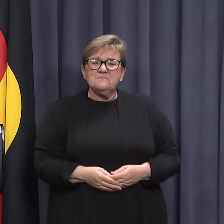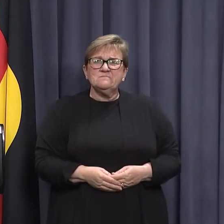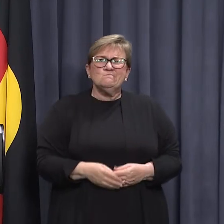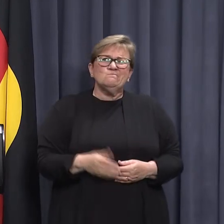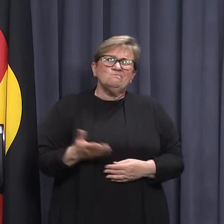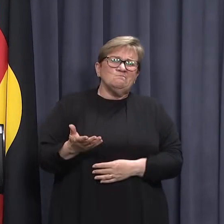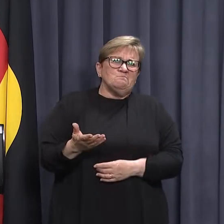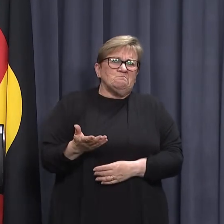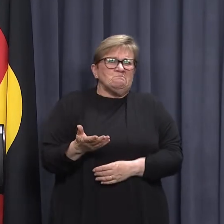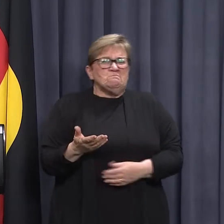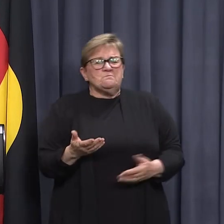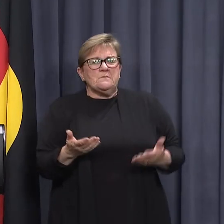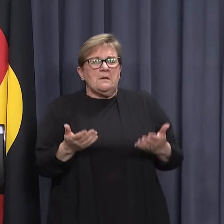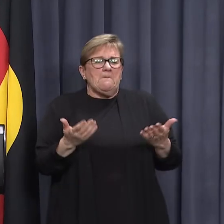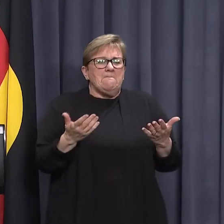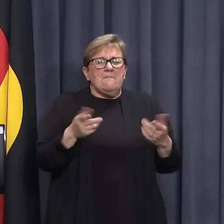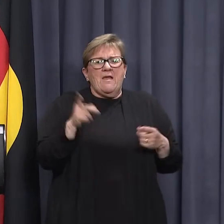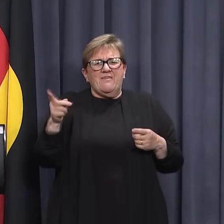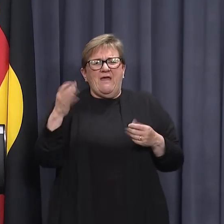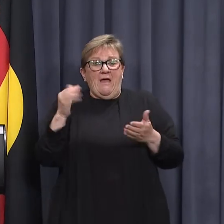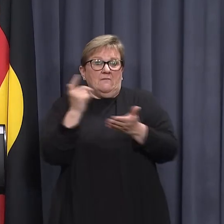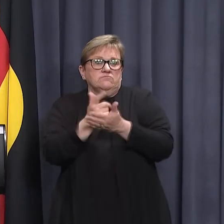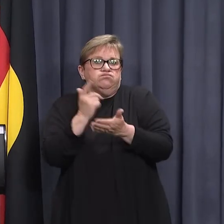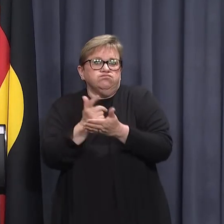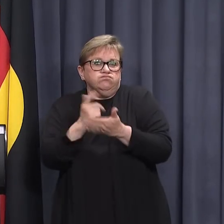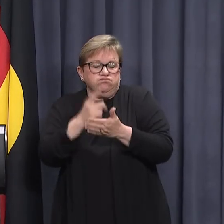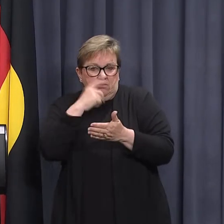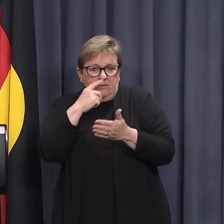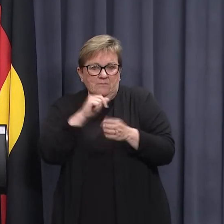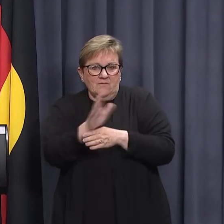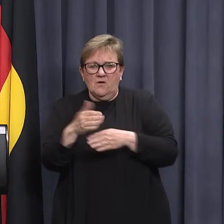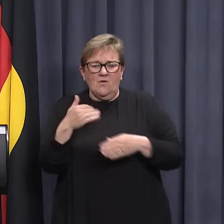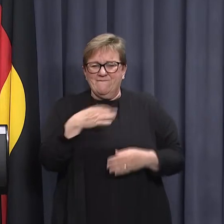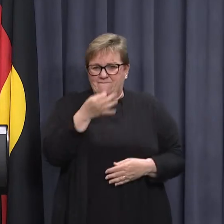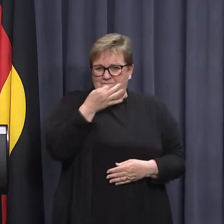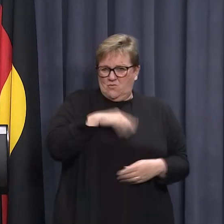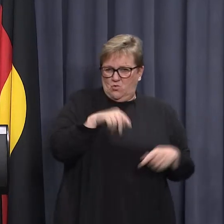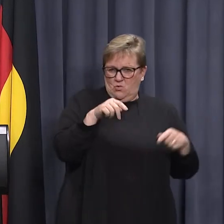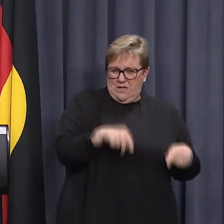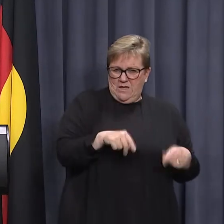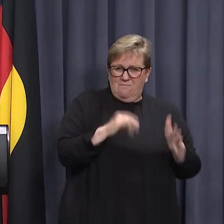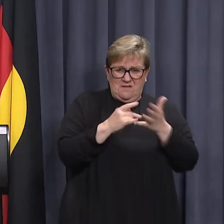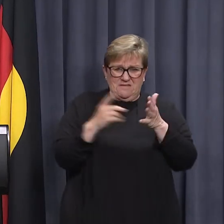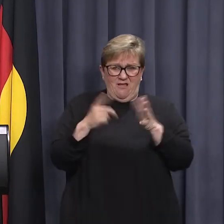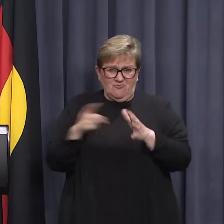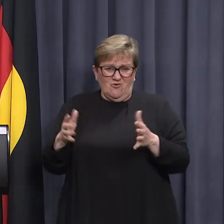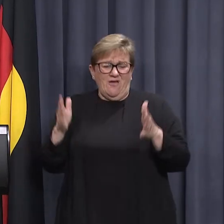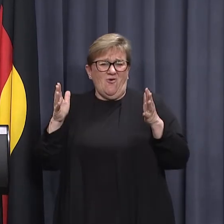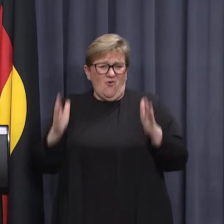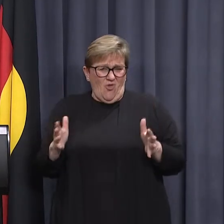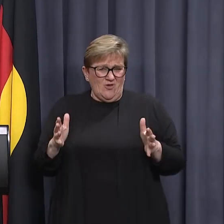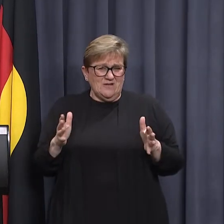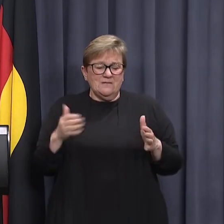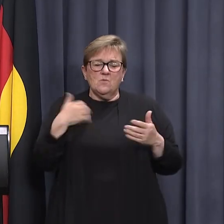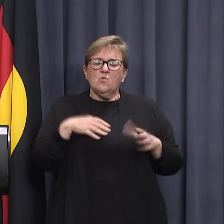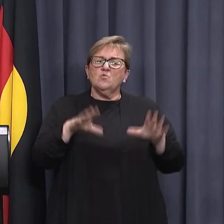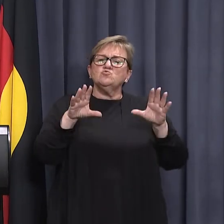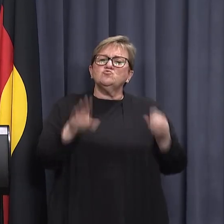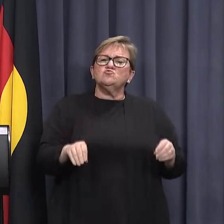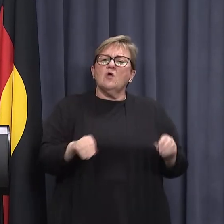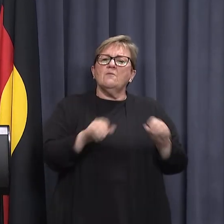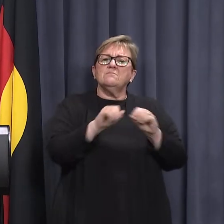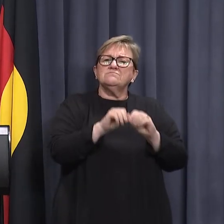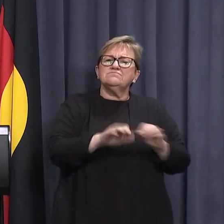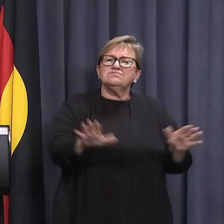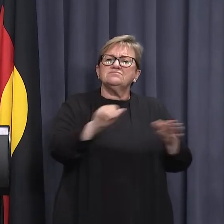Look, look, they obviously have a lot of cases over there. We have very few cases. But in order to stop the spread of the virus,